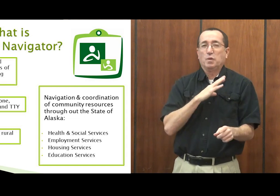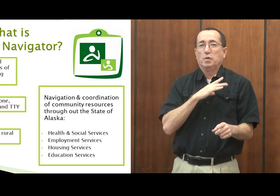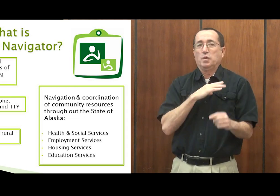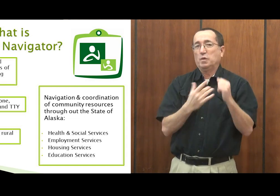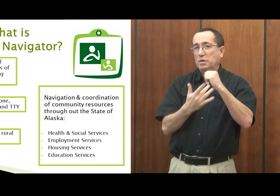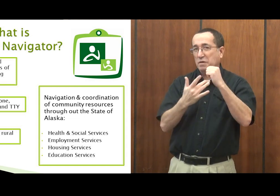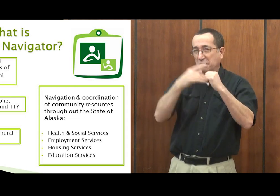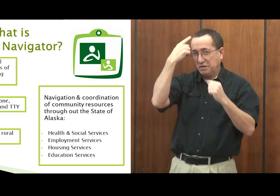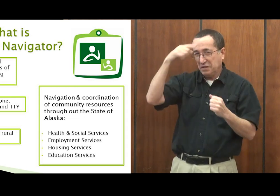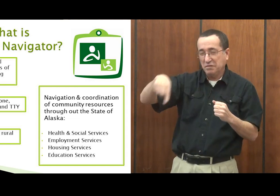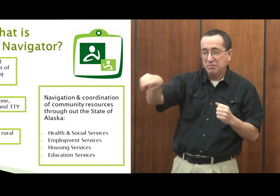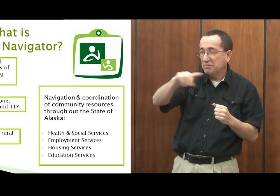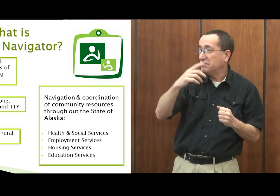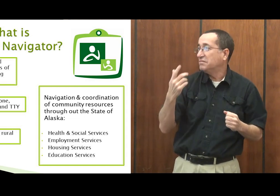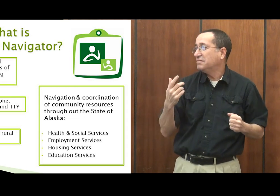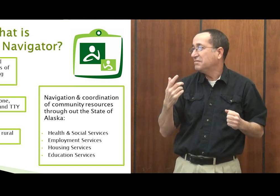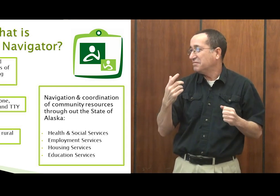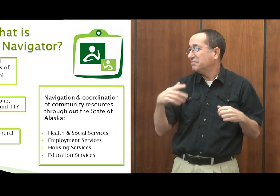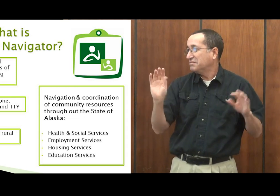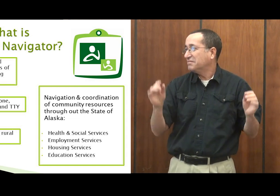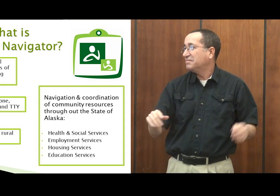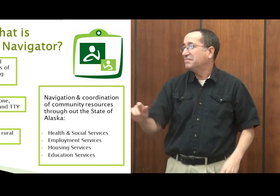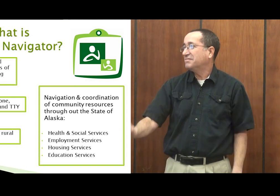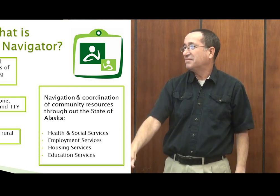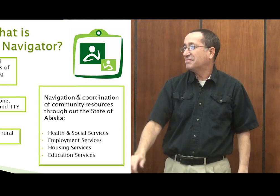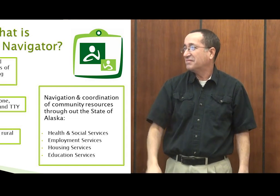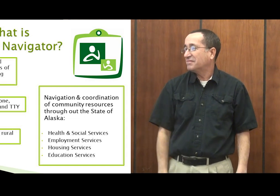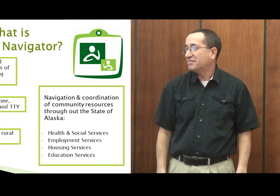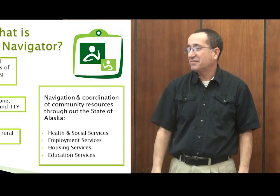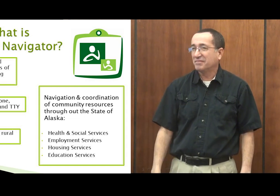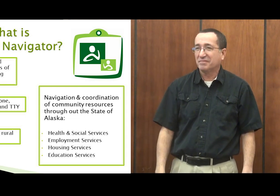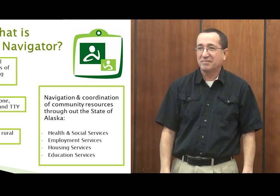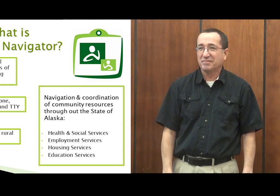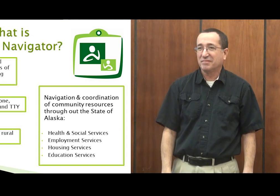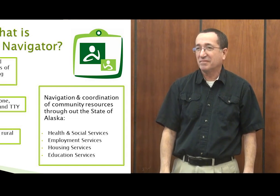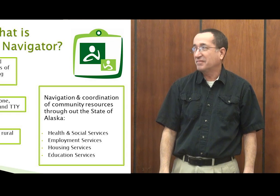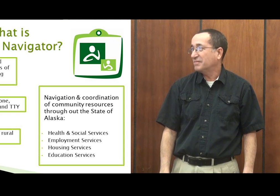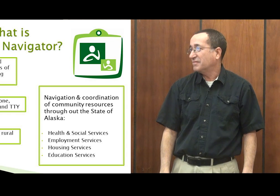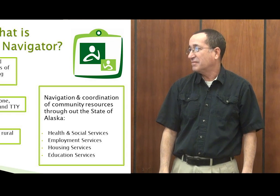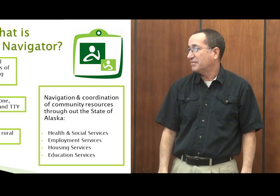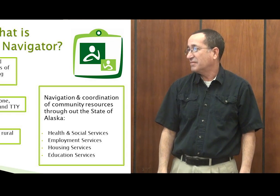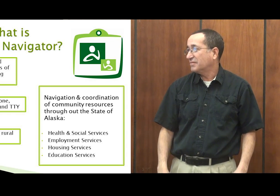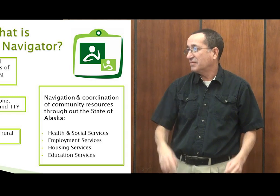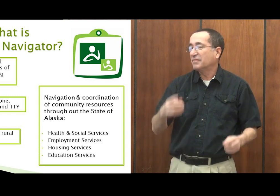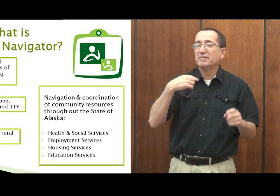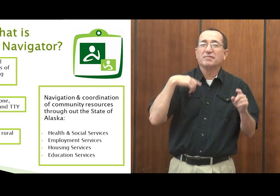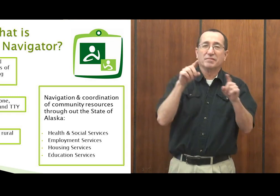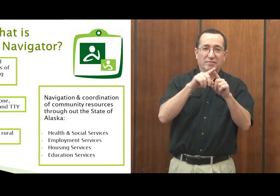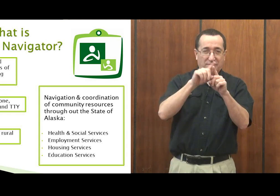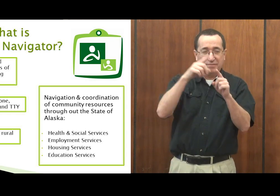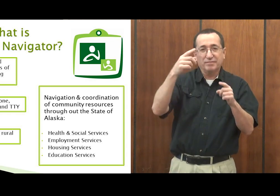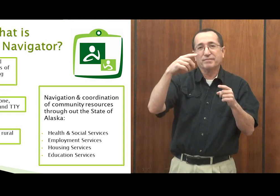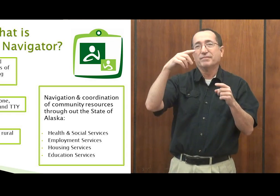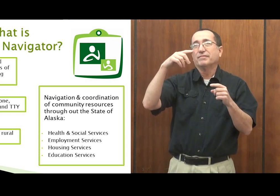It's a great technology that works very well for many people in the community. We also